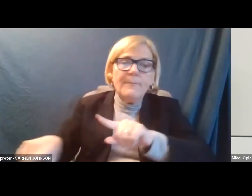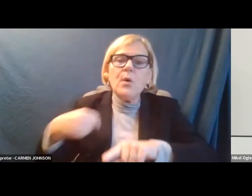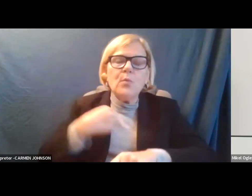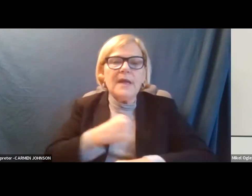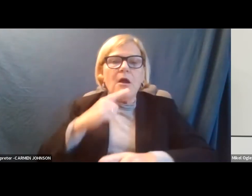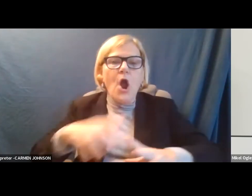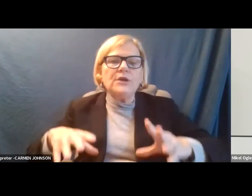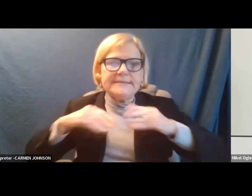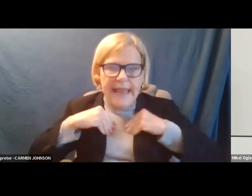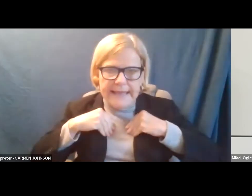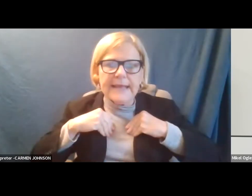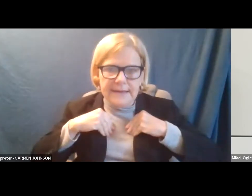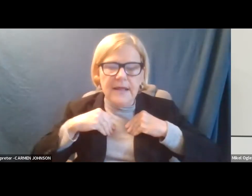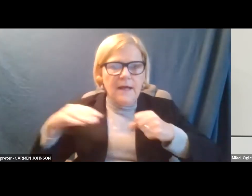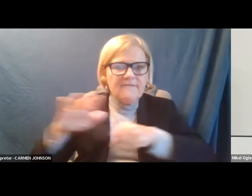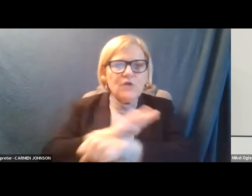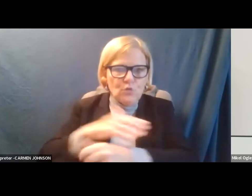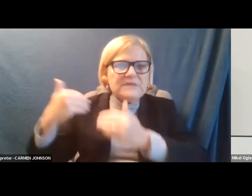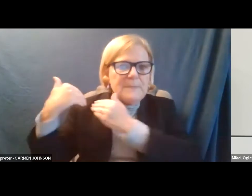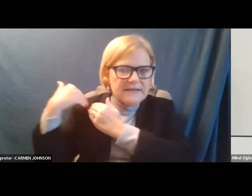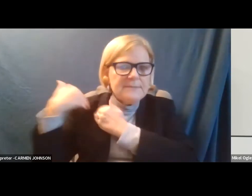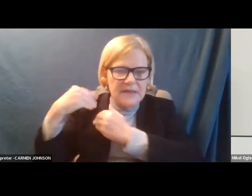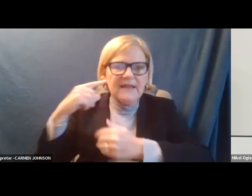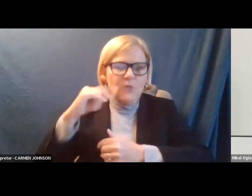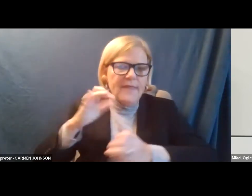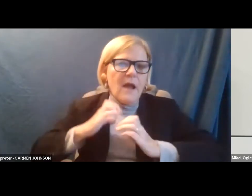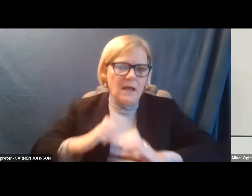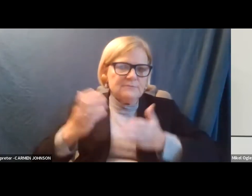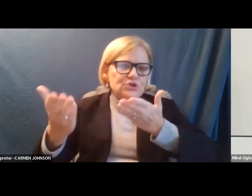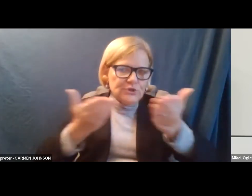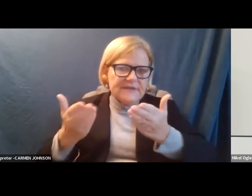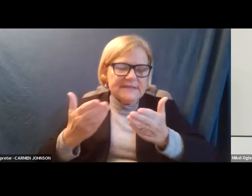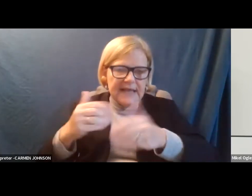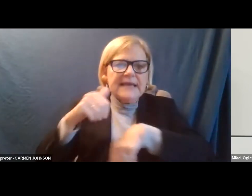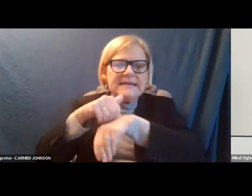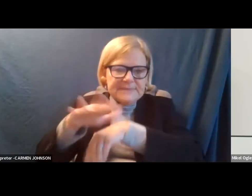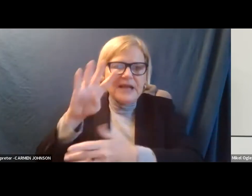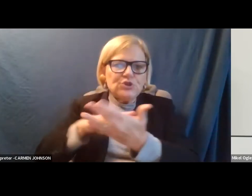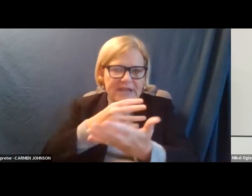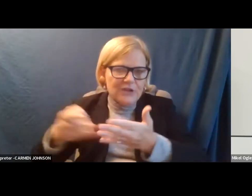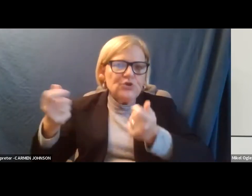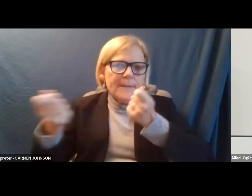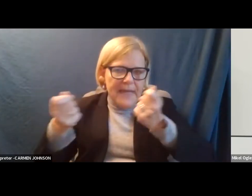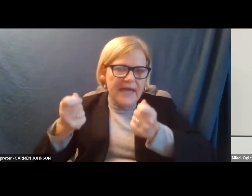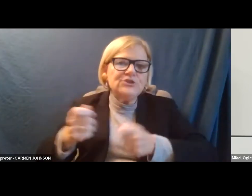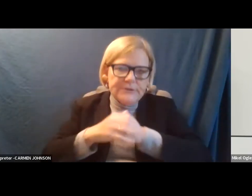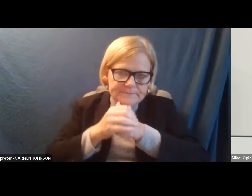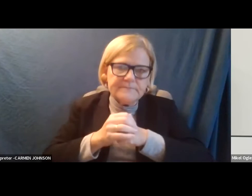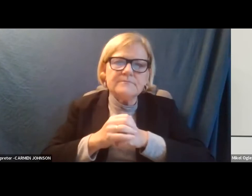taking, um, full responsibility for the customer service, dispatch, scheduling, and managing eligibility.